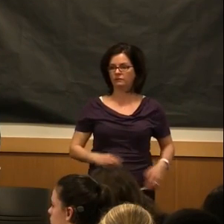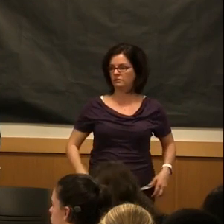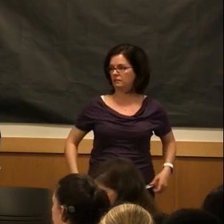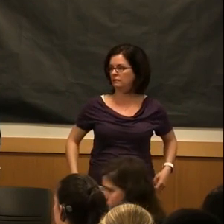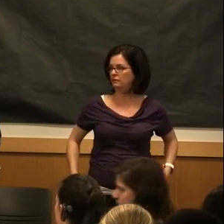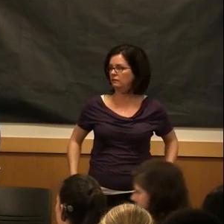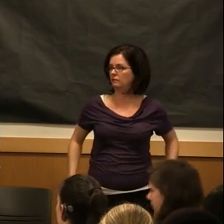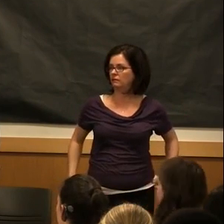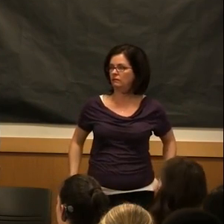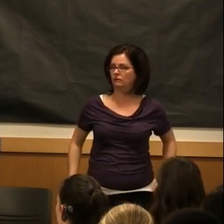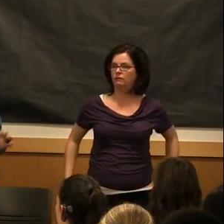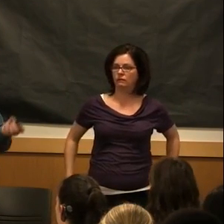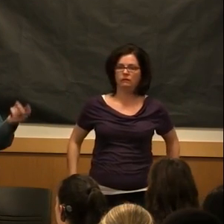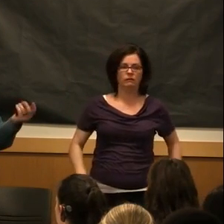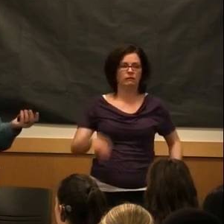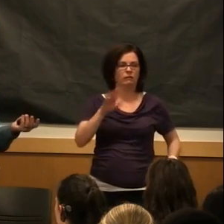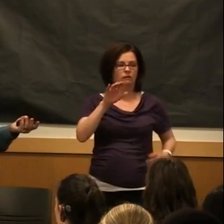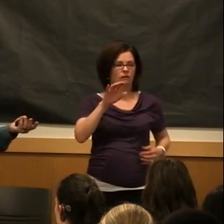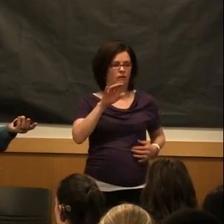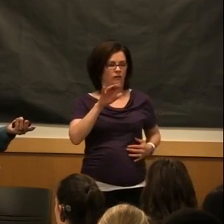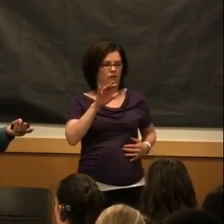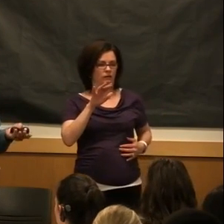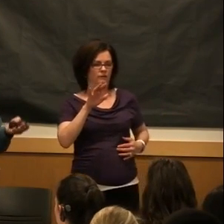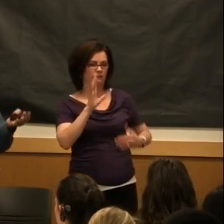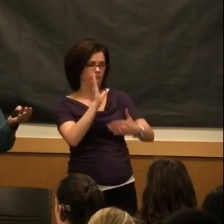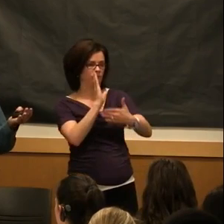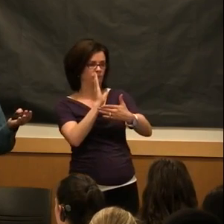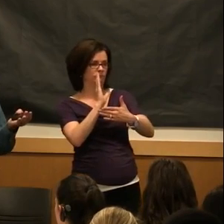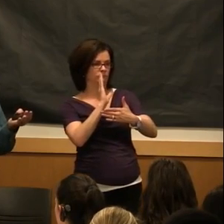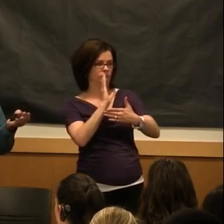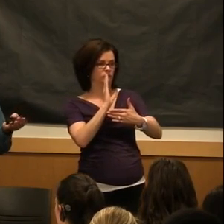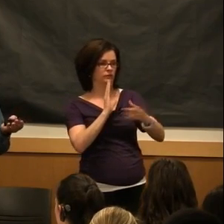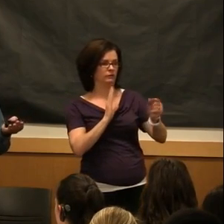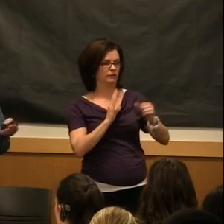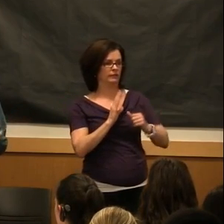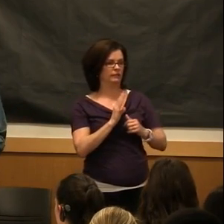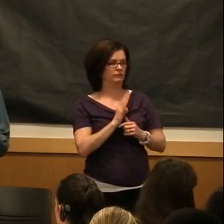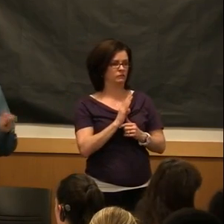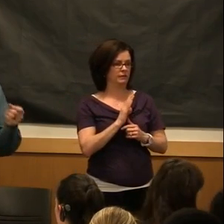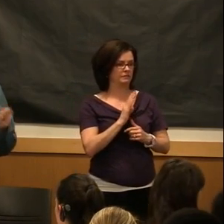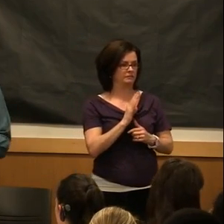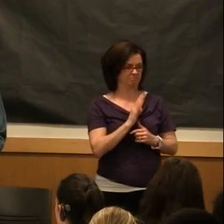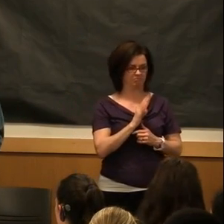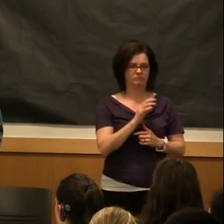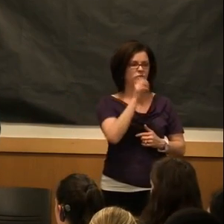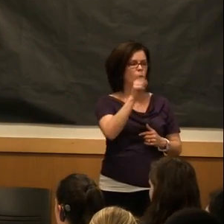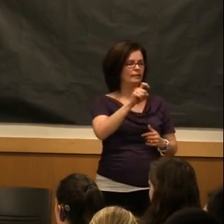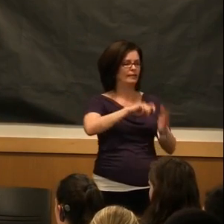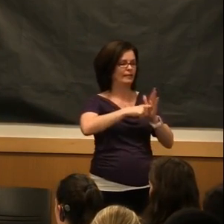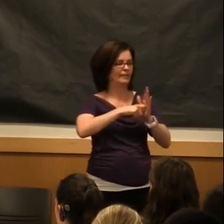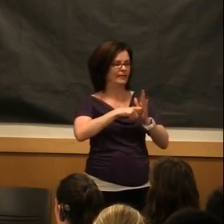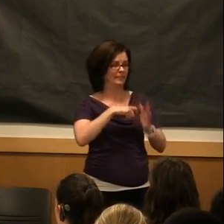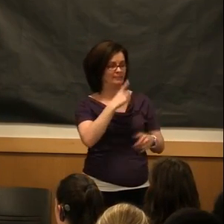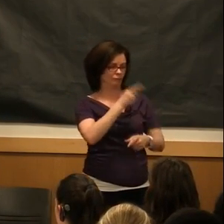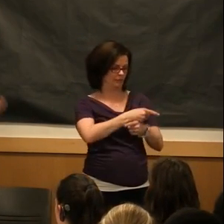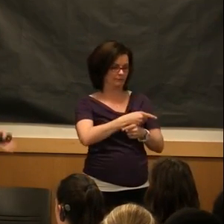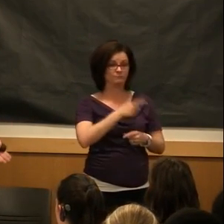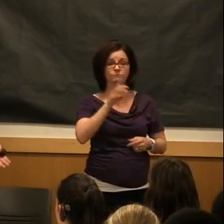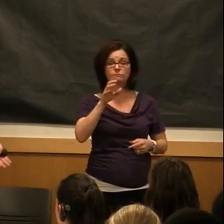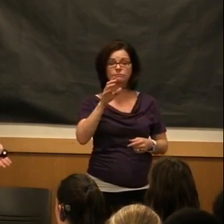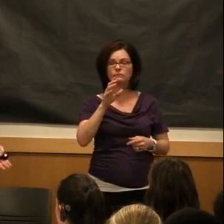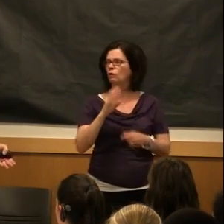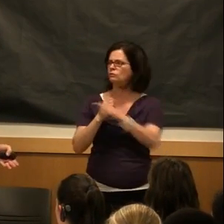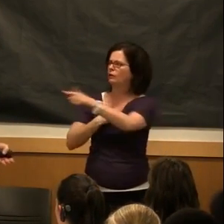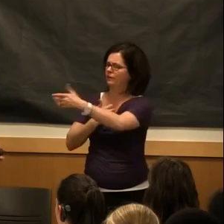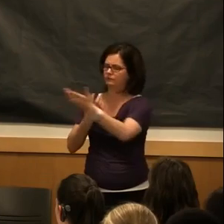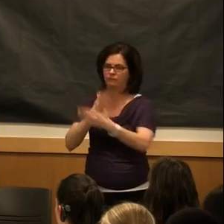Oh, okay. So, average is seven, right, the average is between